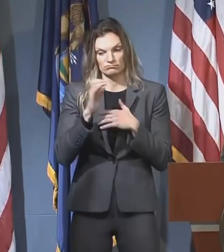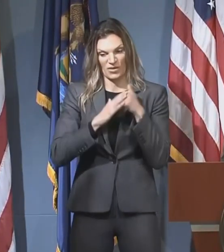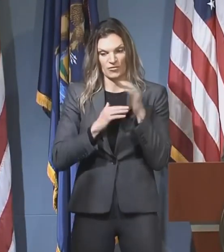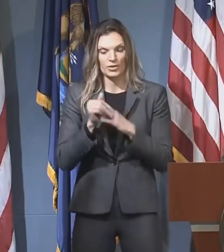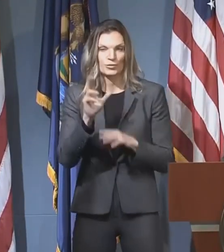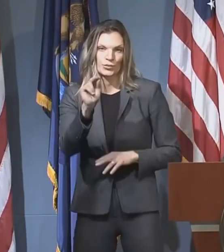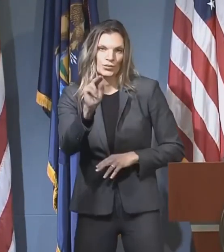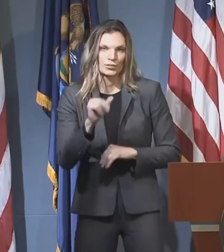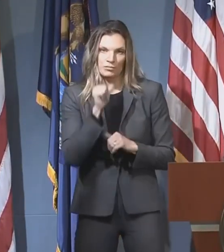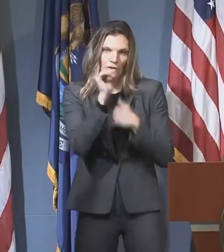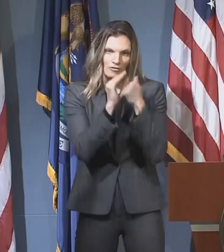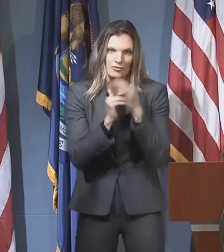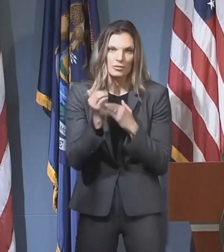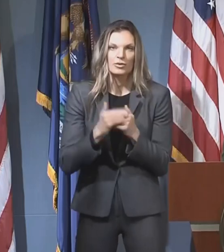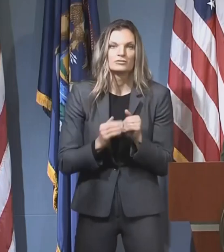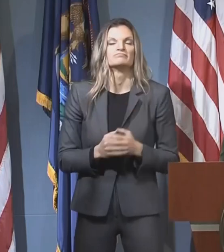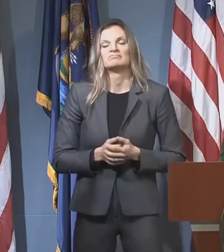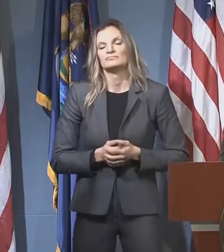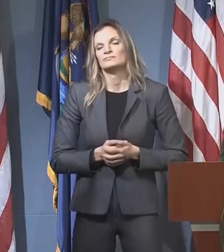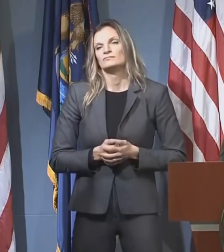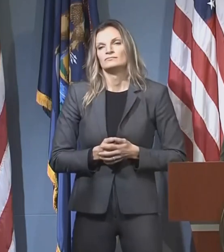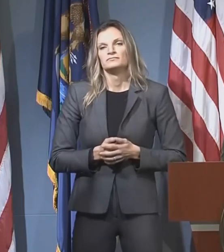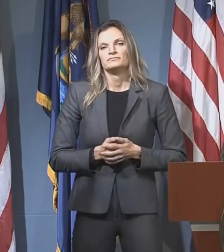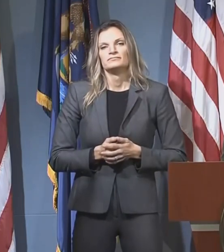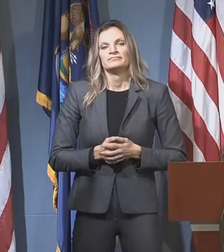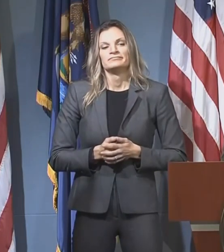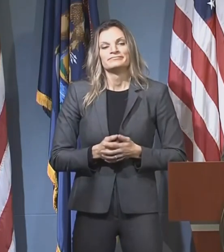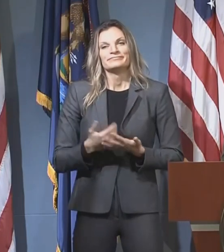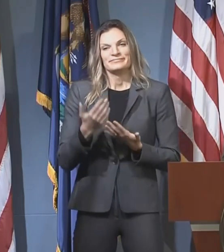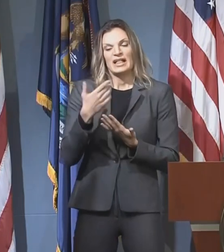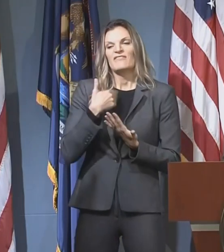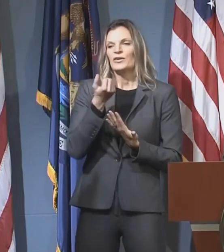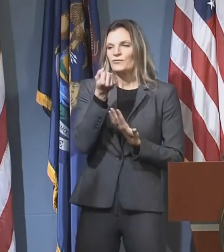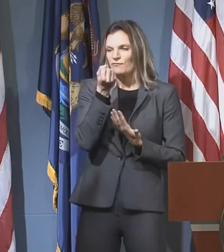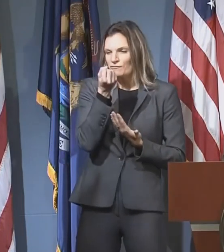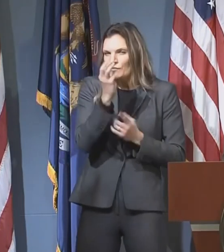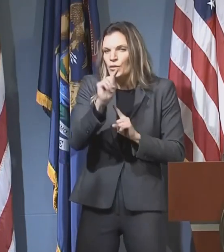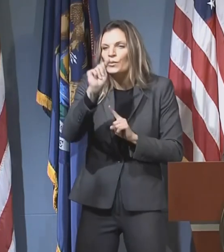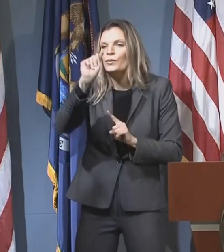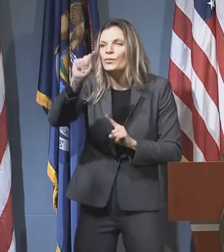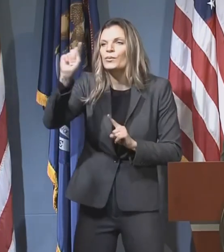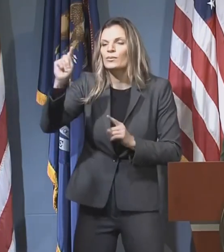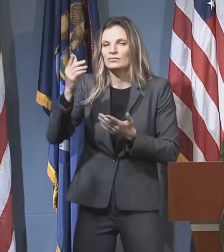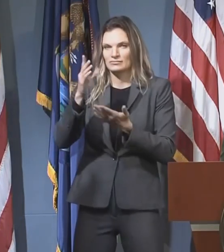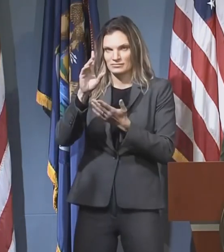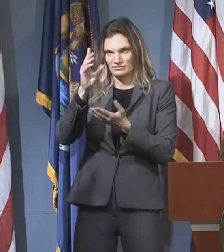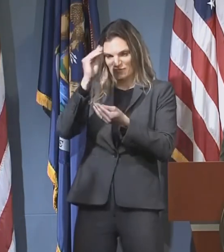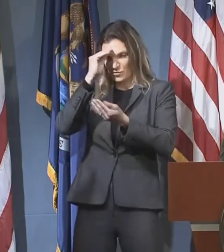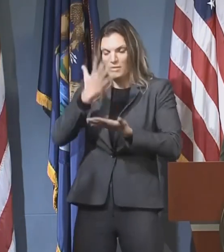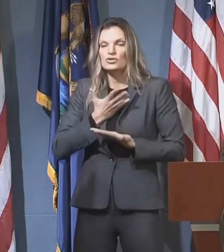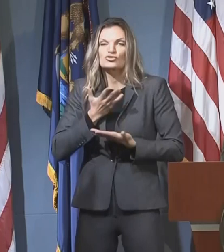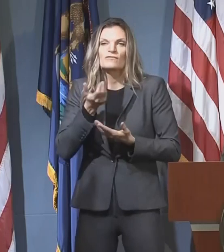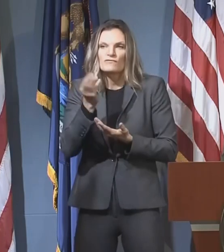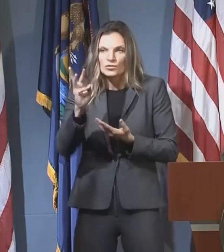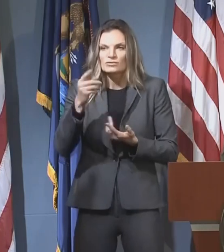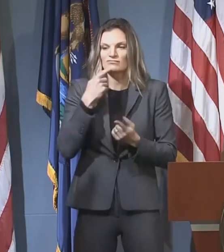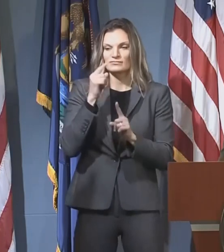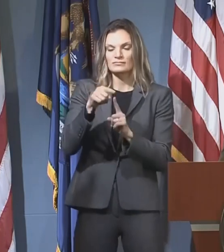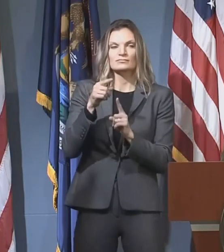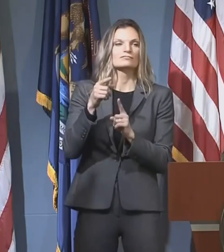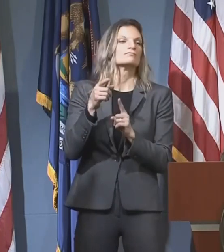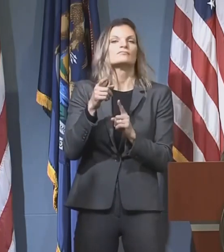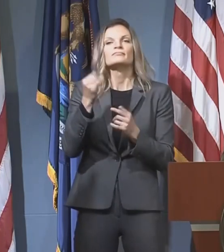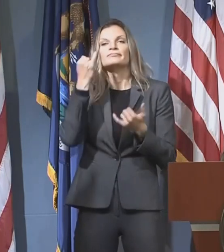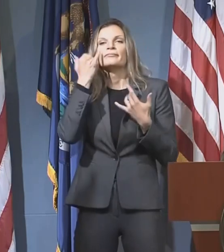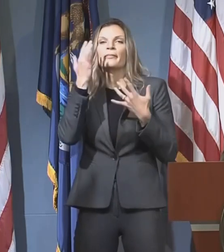to participate in a sport. We also understand there's some data, I would not say that it's proven, but there's some data that shows that the respiratory, the